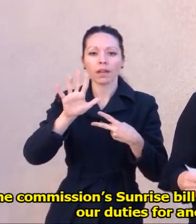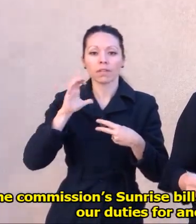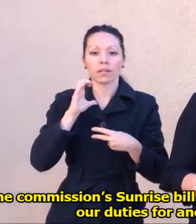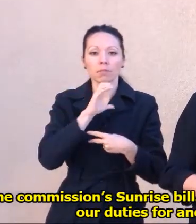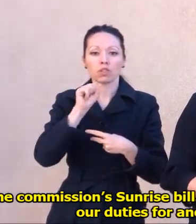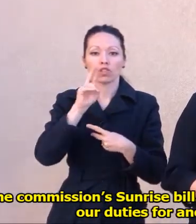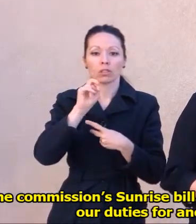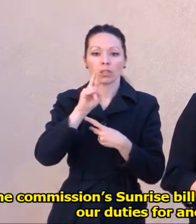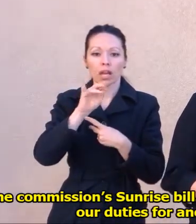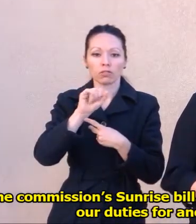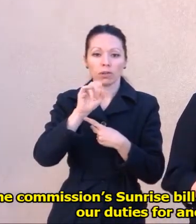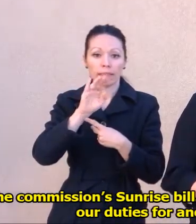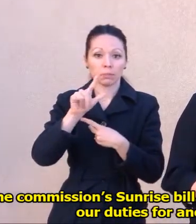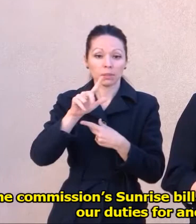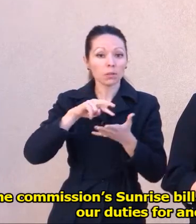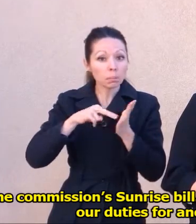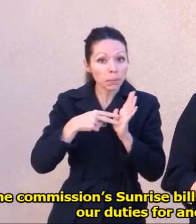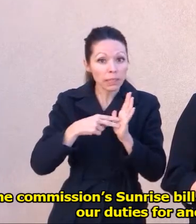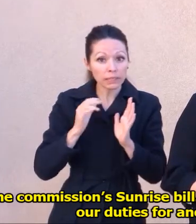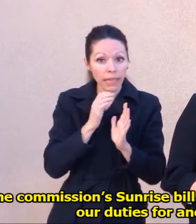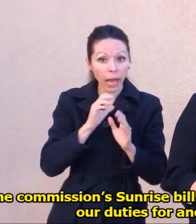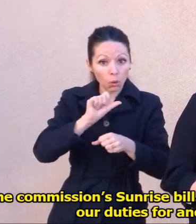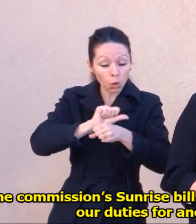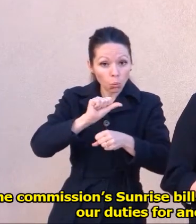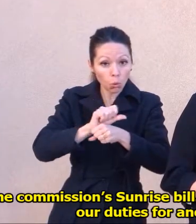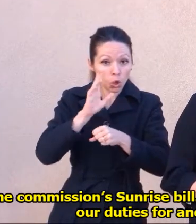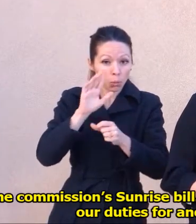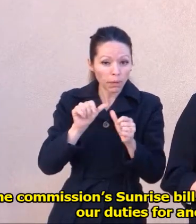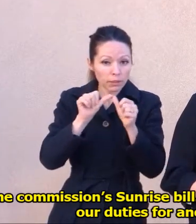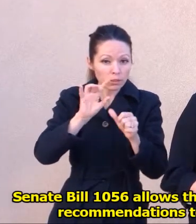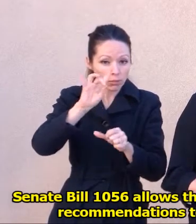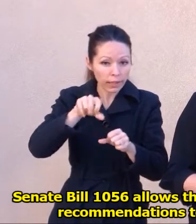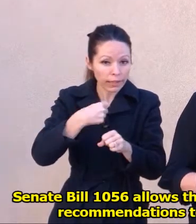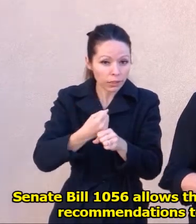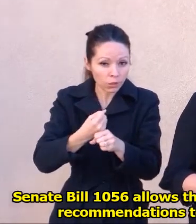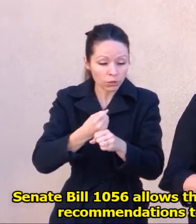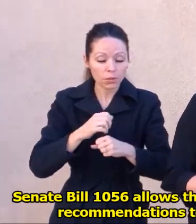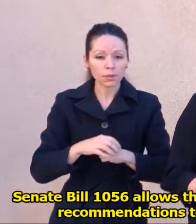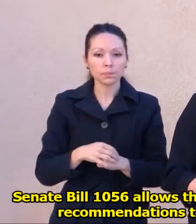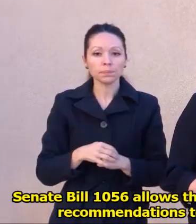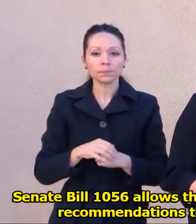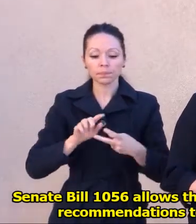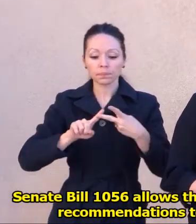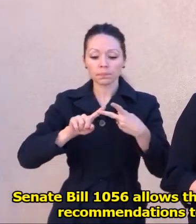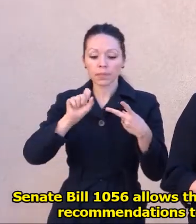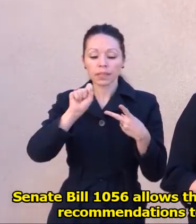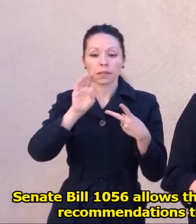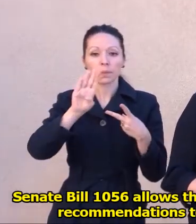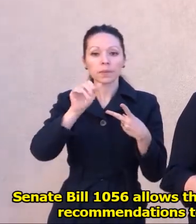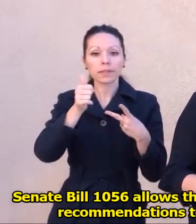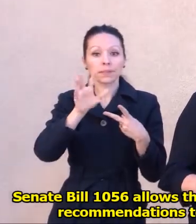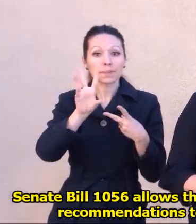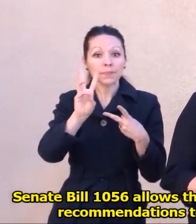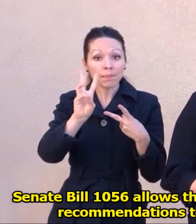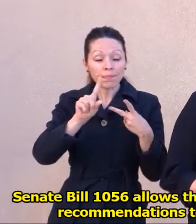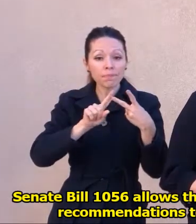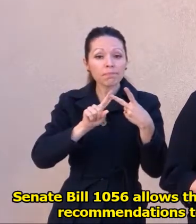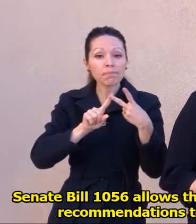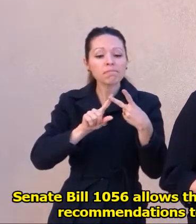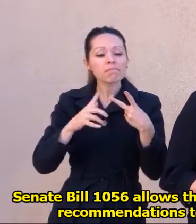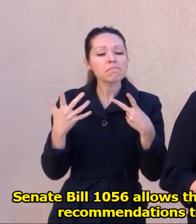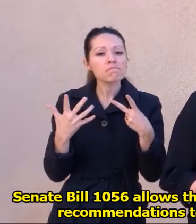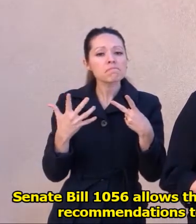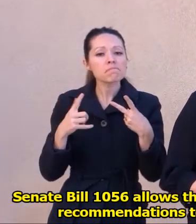Bill that allows us to continue our duties for another eight years. Senate Bill 1056 allows